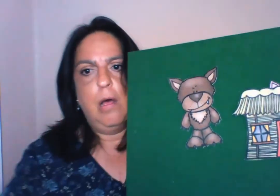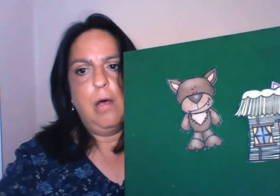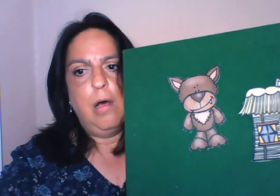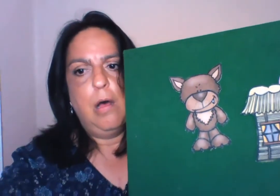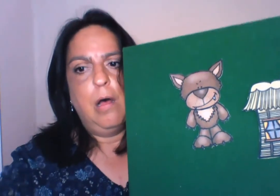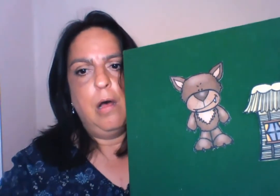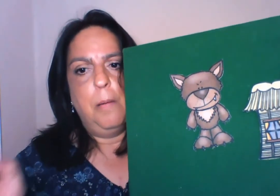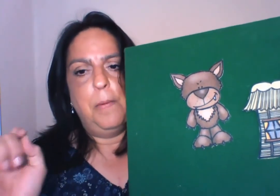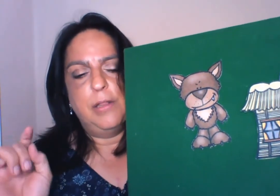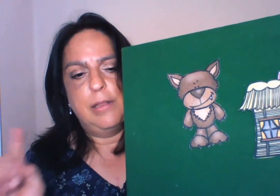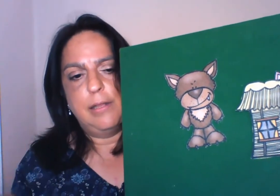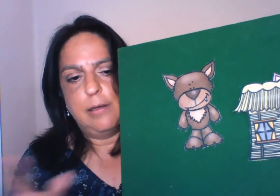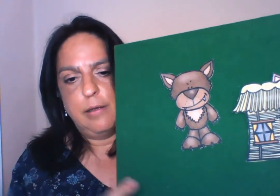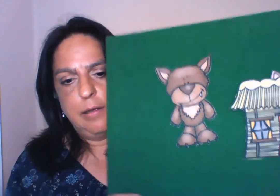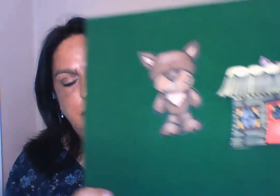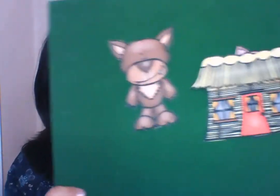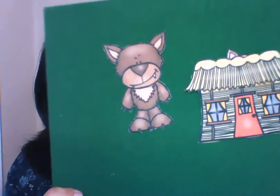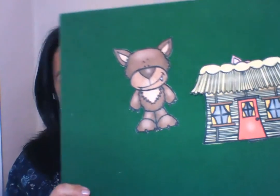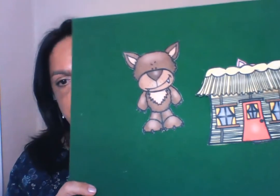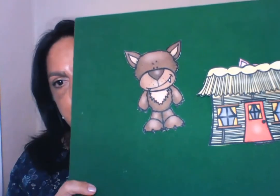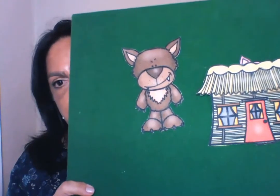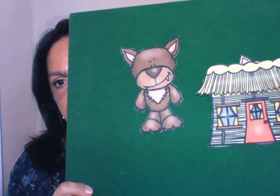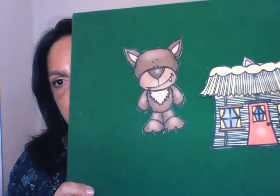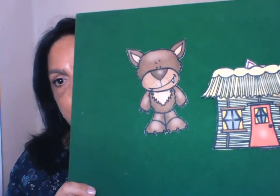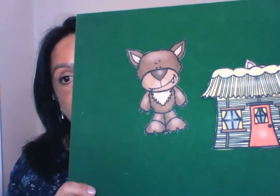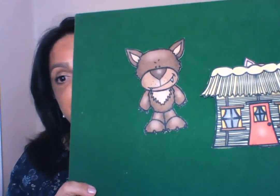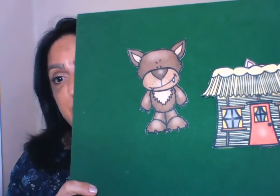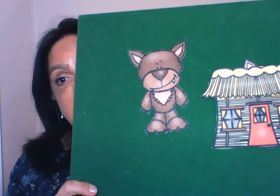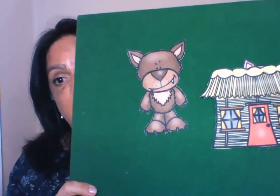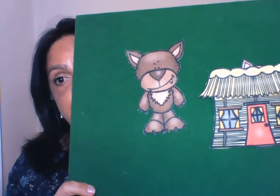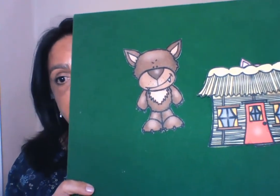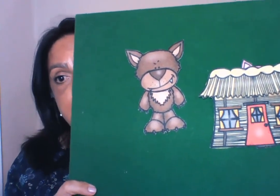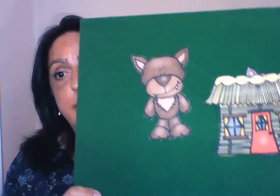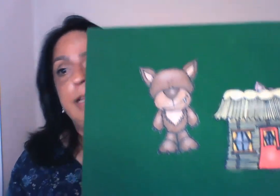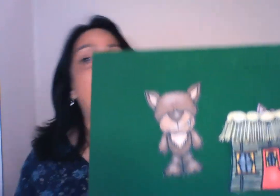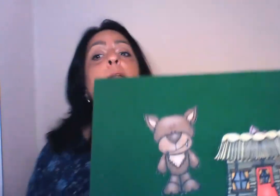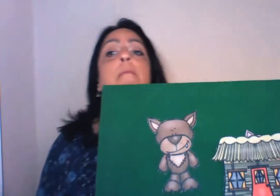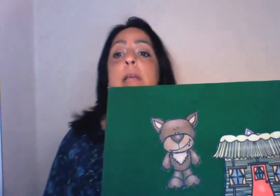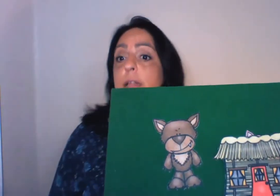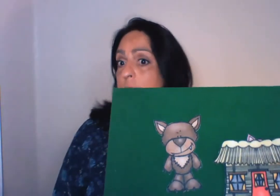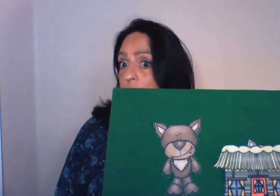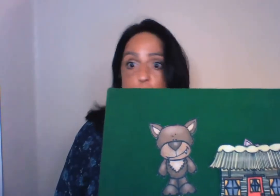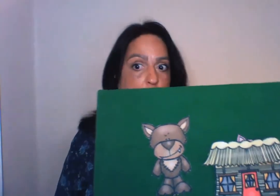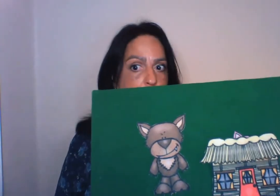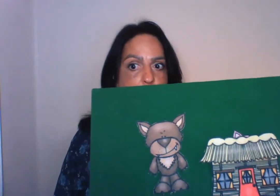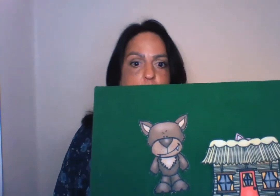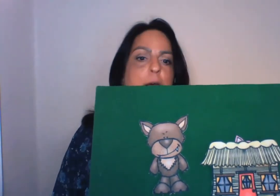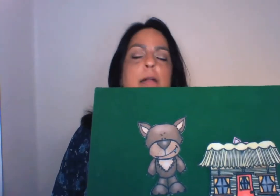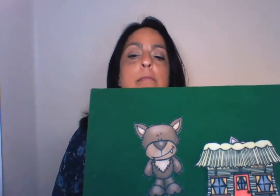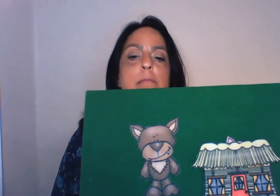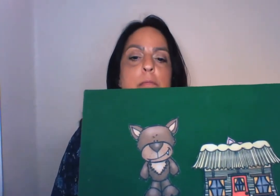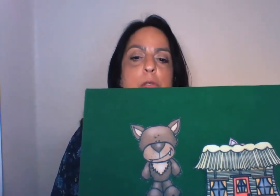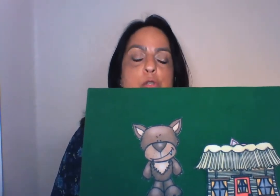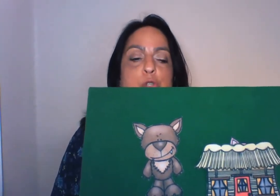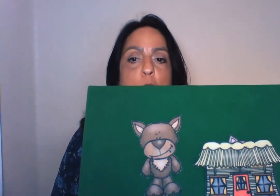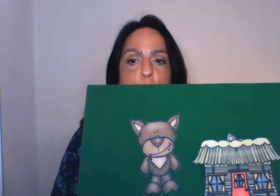Ah, but the wolf did not like hearing that. He did not like hearing that. So